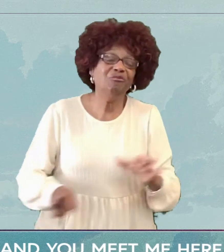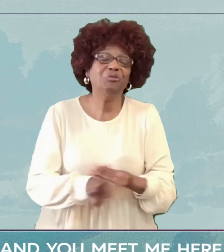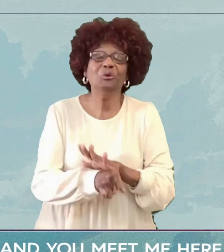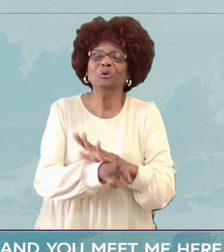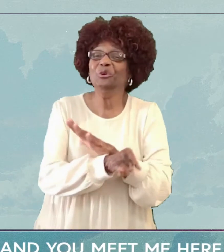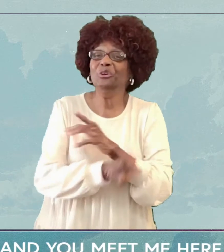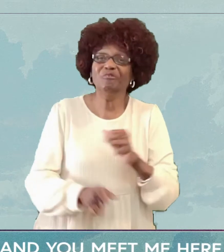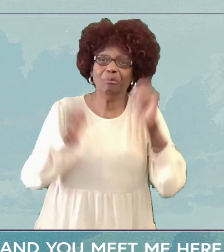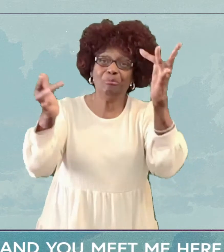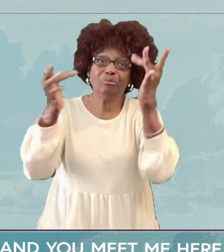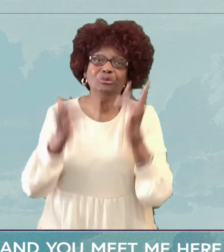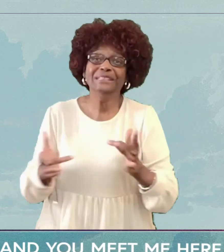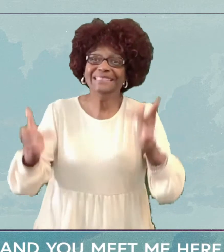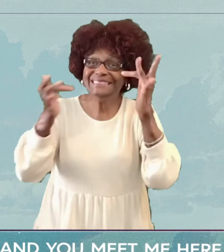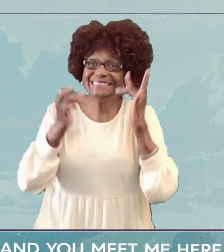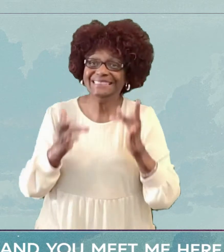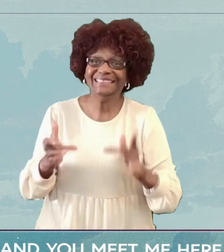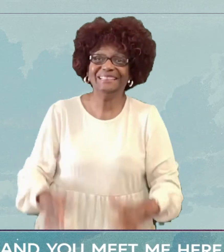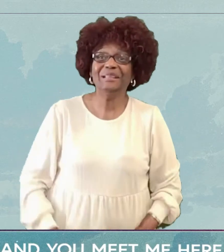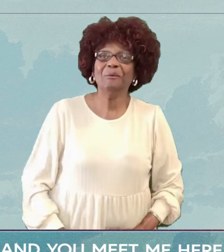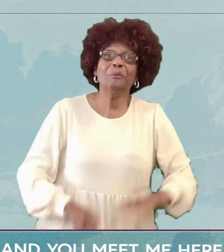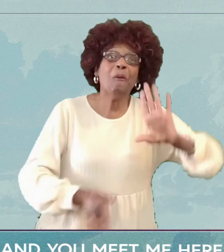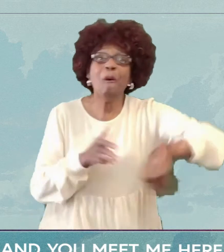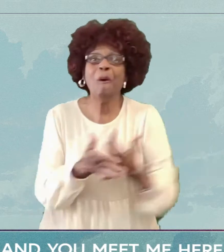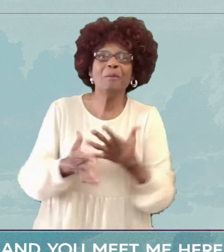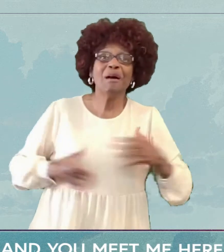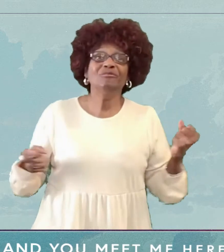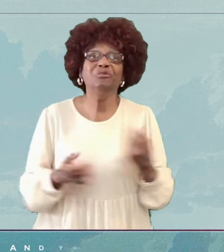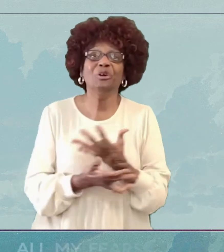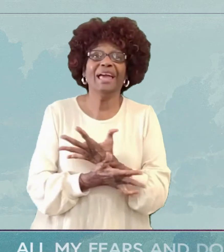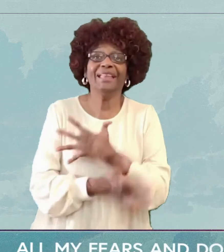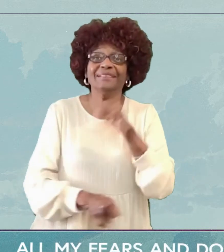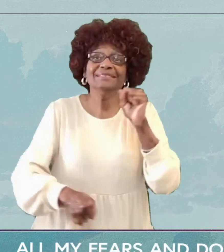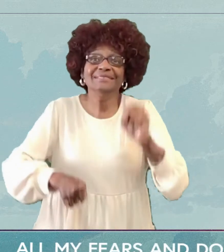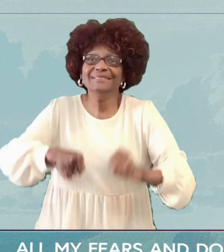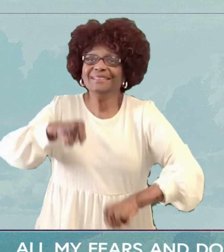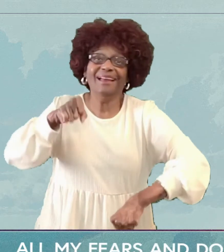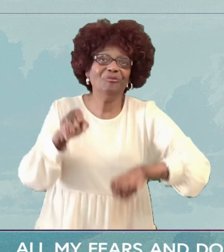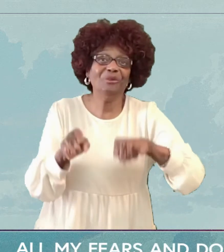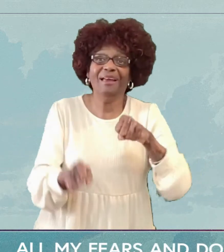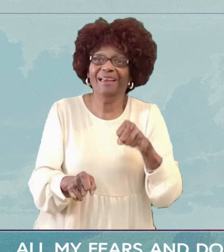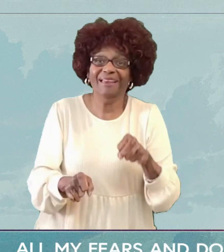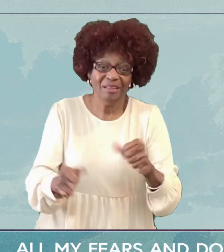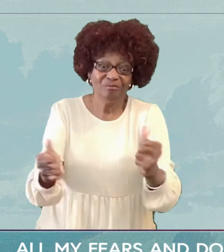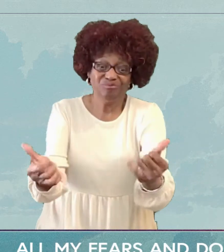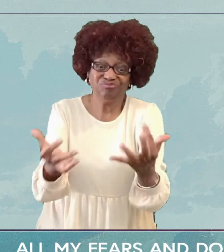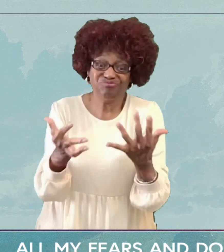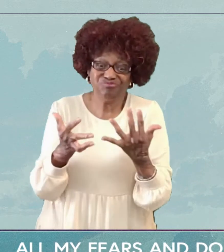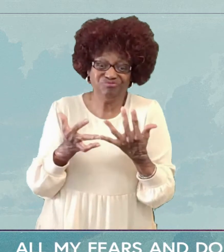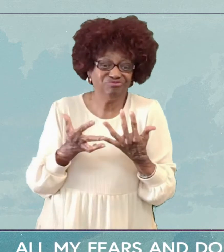here today With mercies that are new All my fears and doubts They